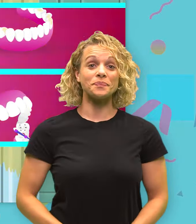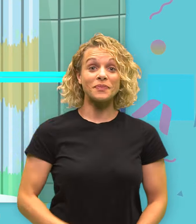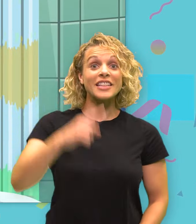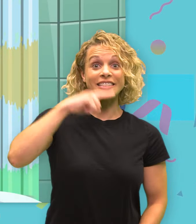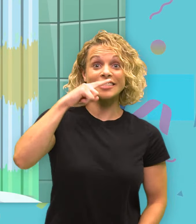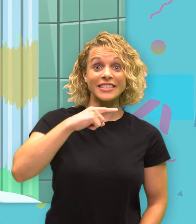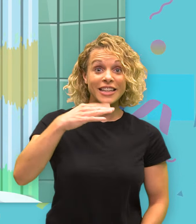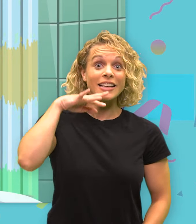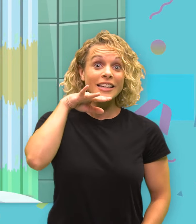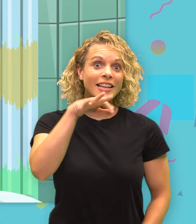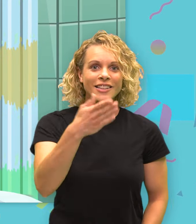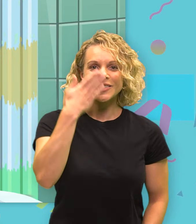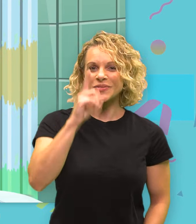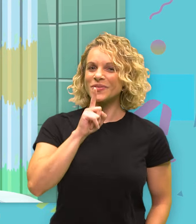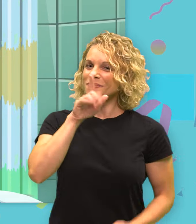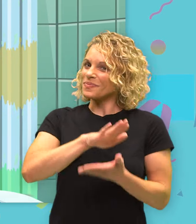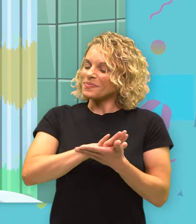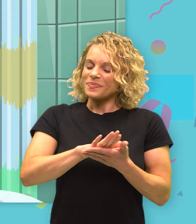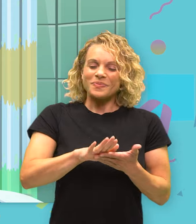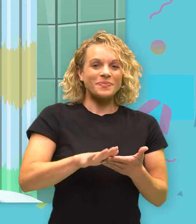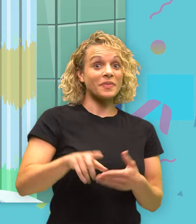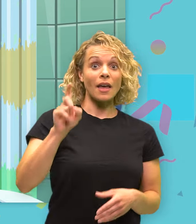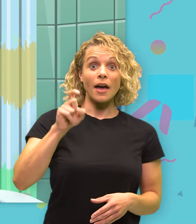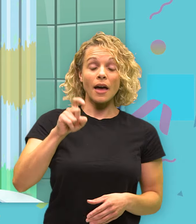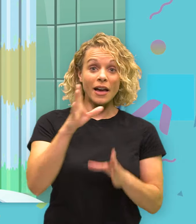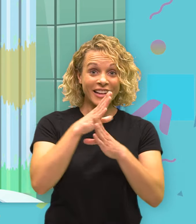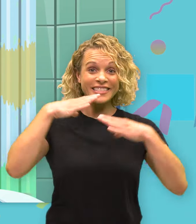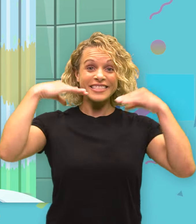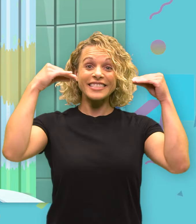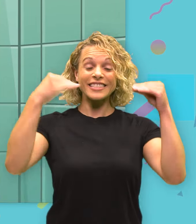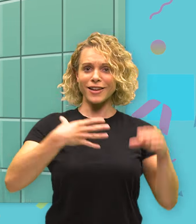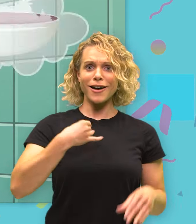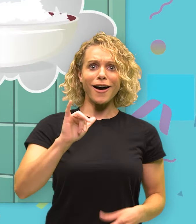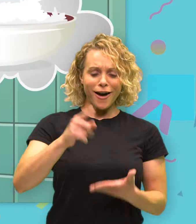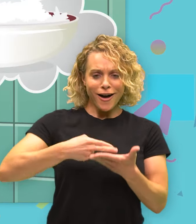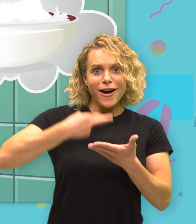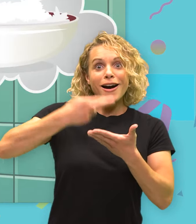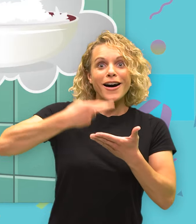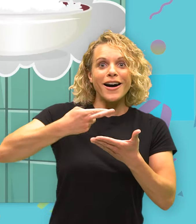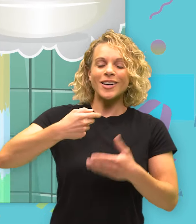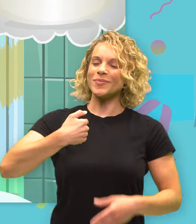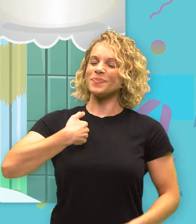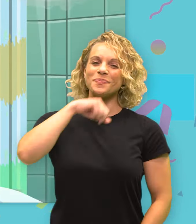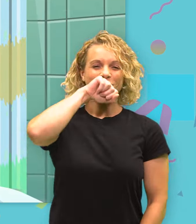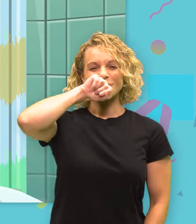Brushing makes your breath smell super nice. Gotta make your smile as white as rice. Oh, I love